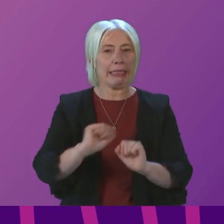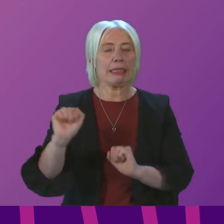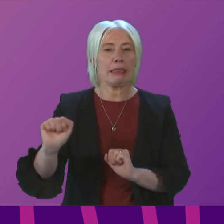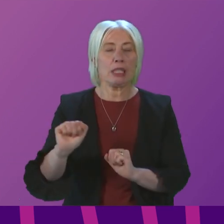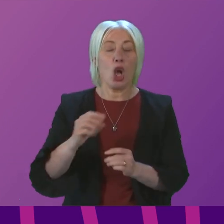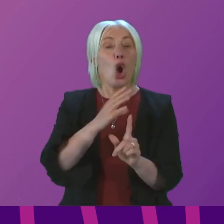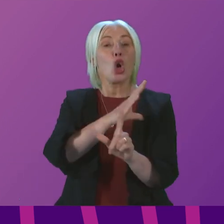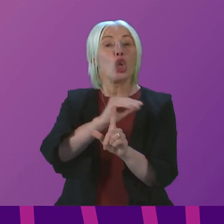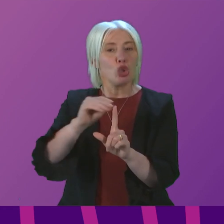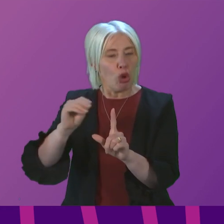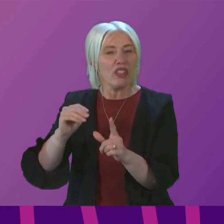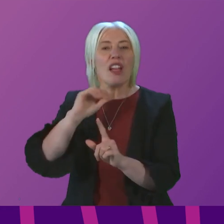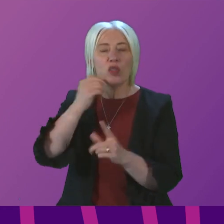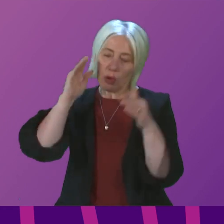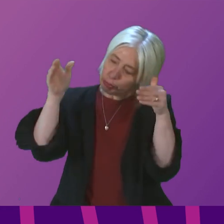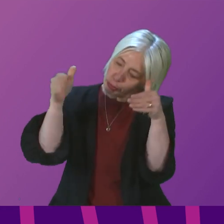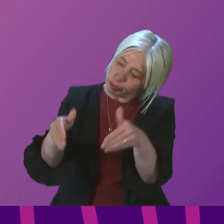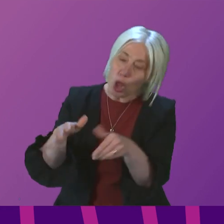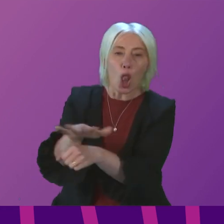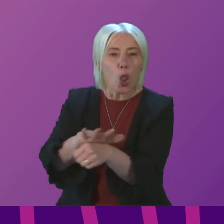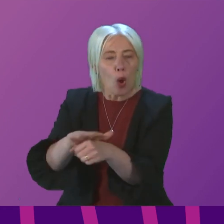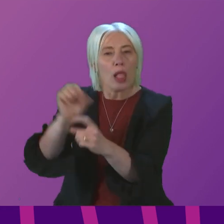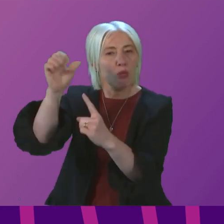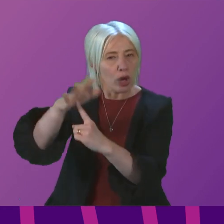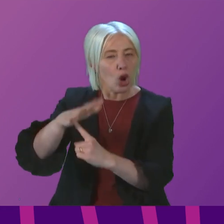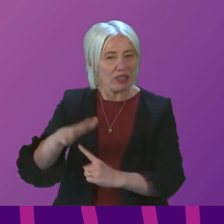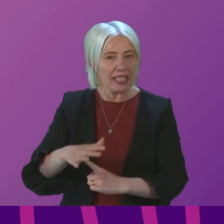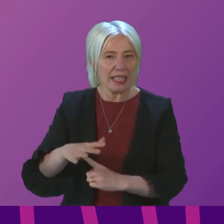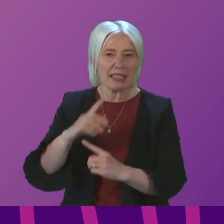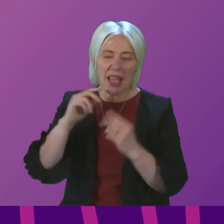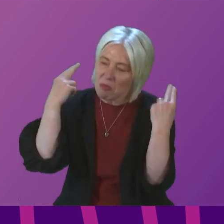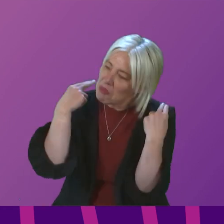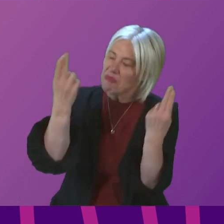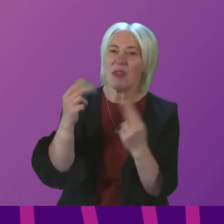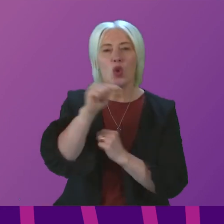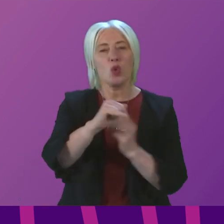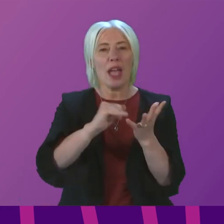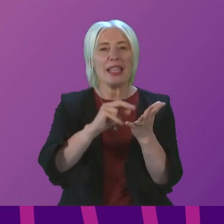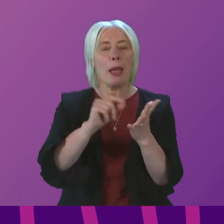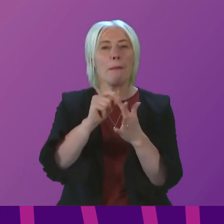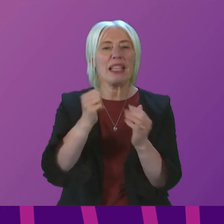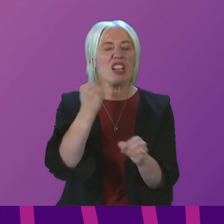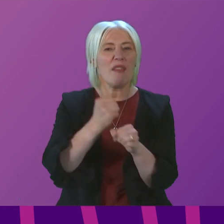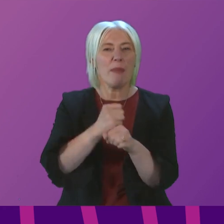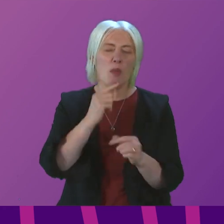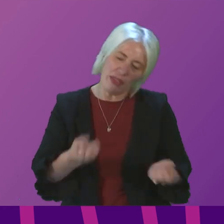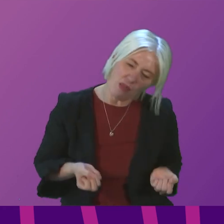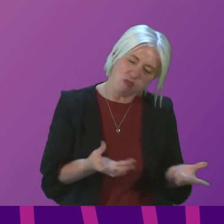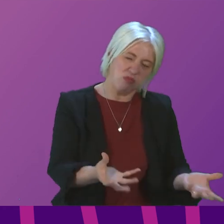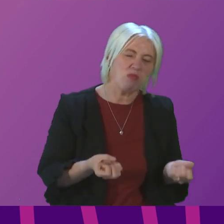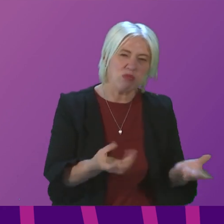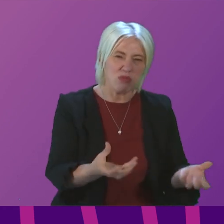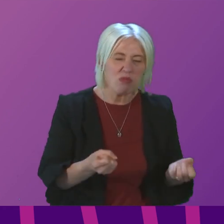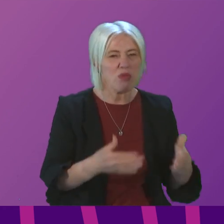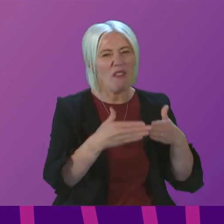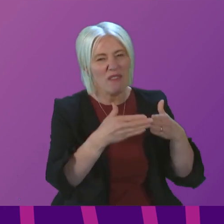will focus on local priorities and stand up to this SNP government when they waste a fortune on ferries,